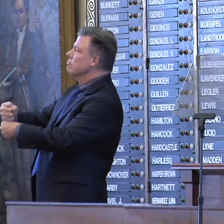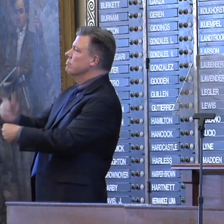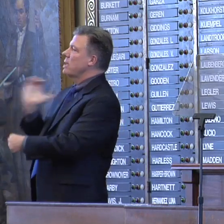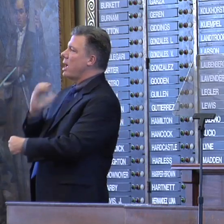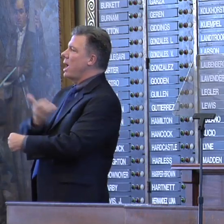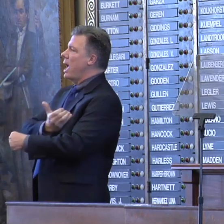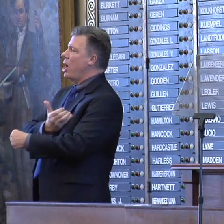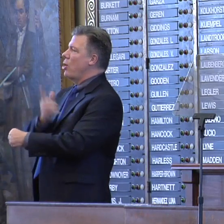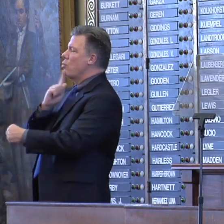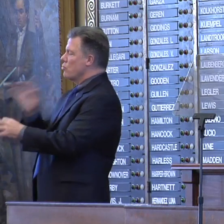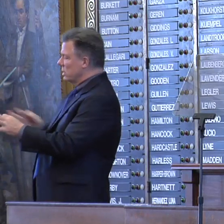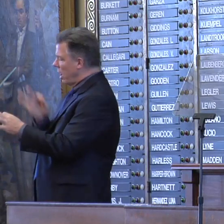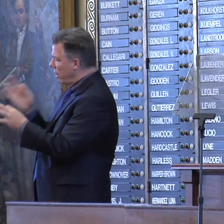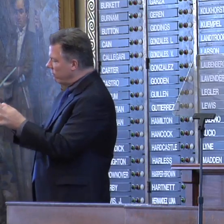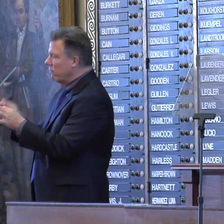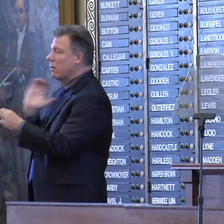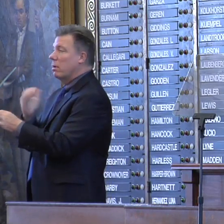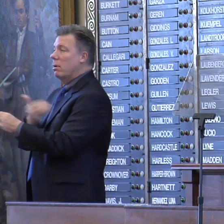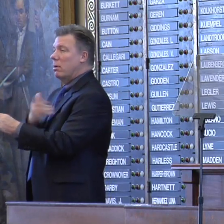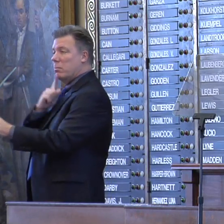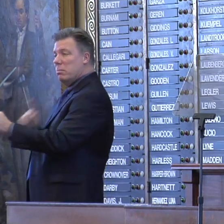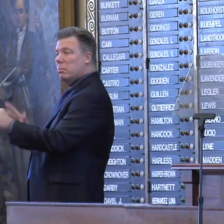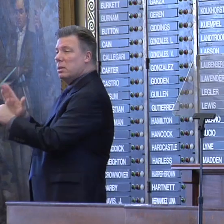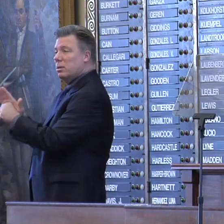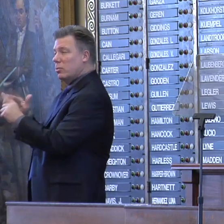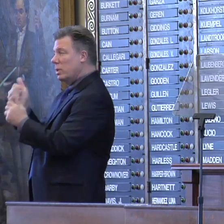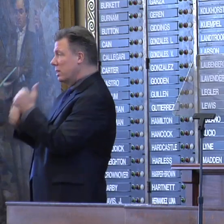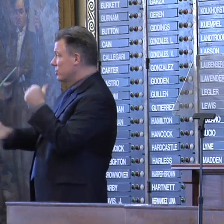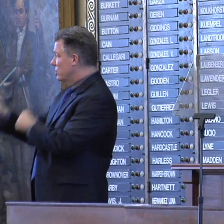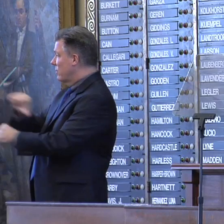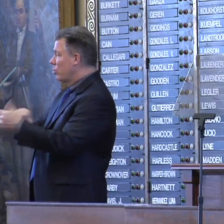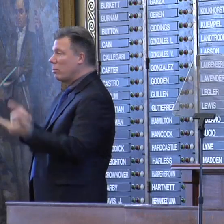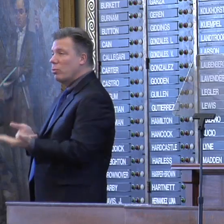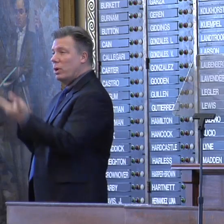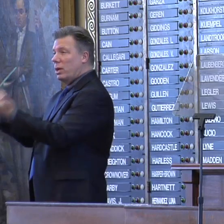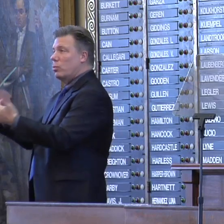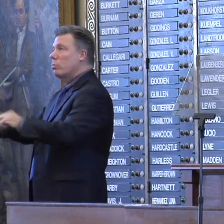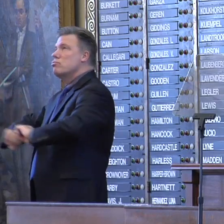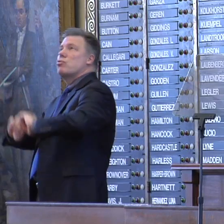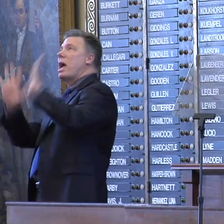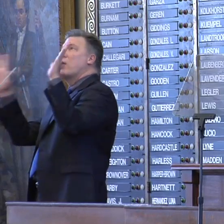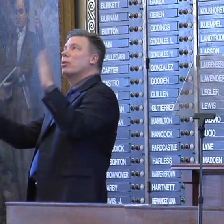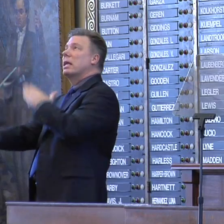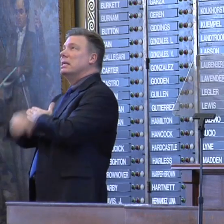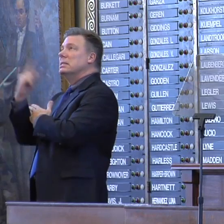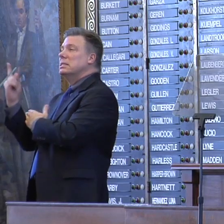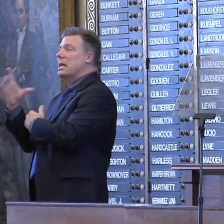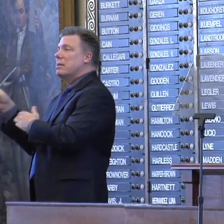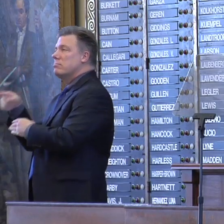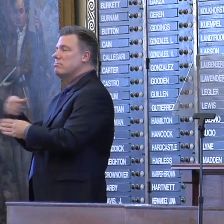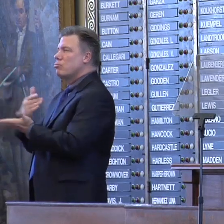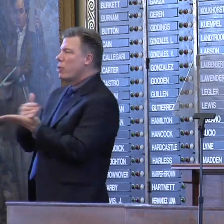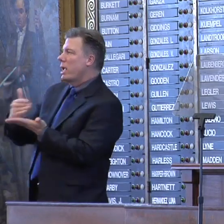discipline and our commitment to one another carries us to brighter days and blazes a path for other states and